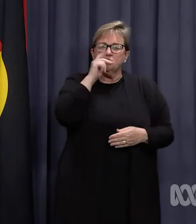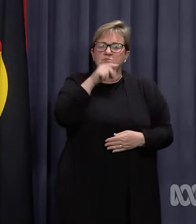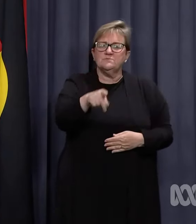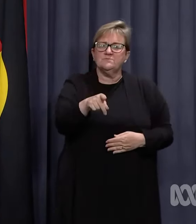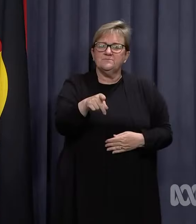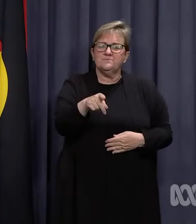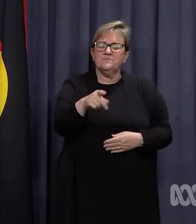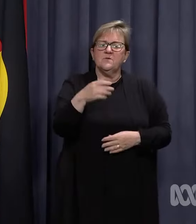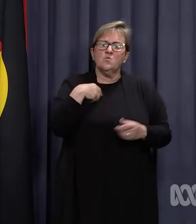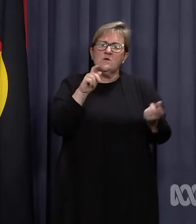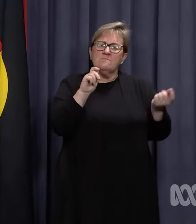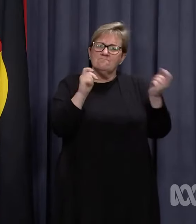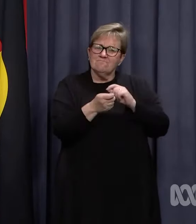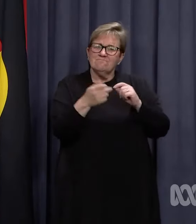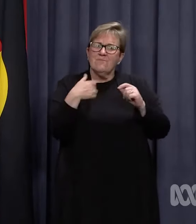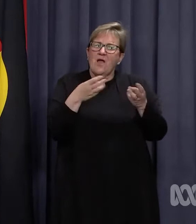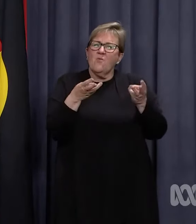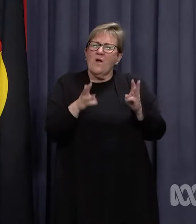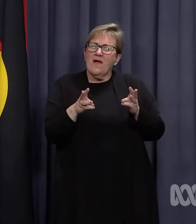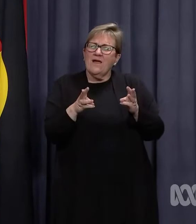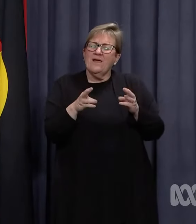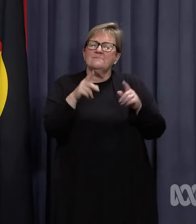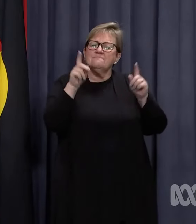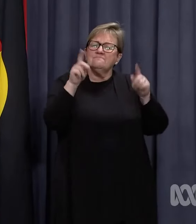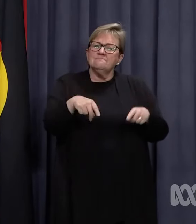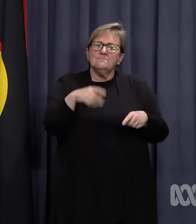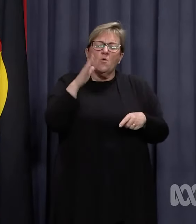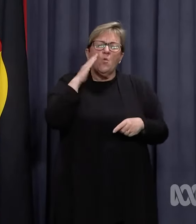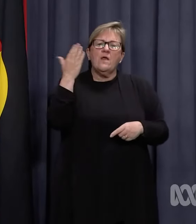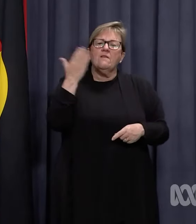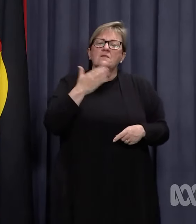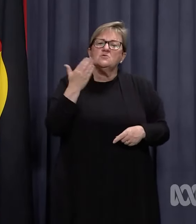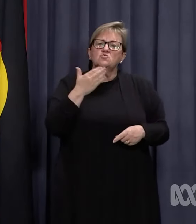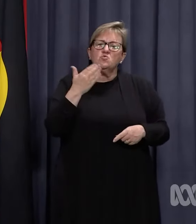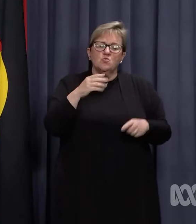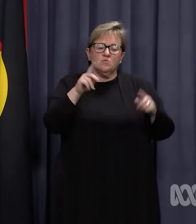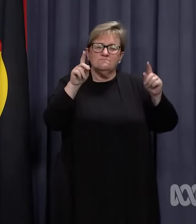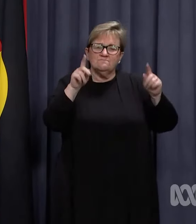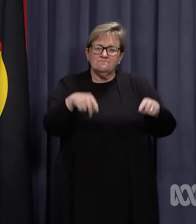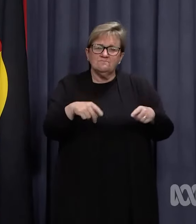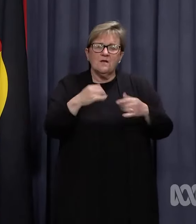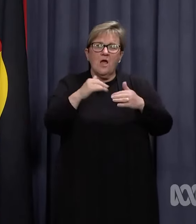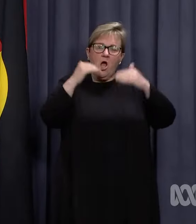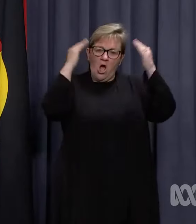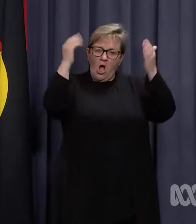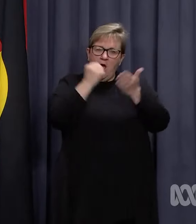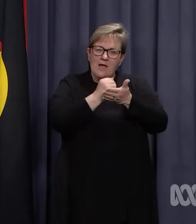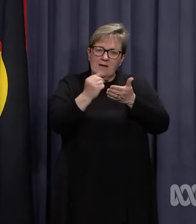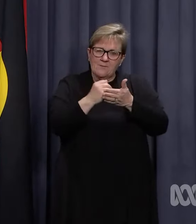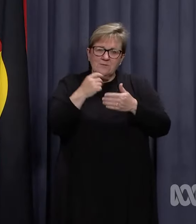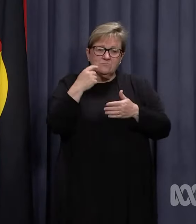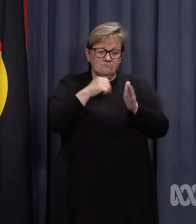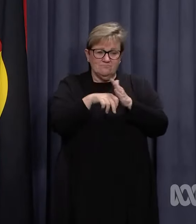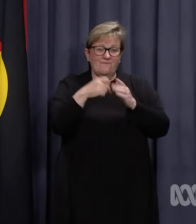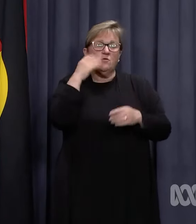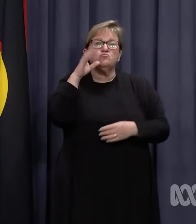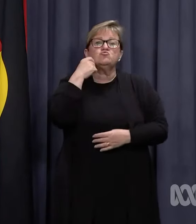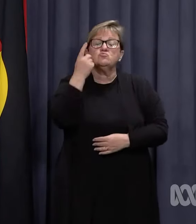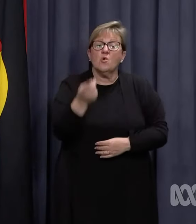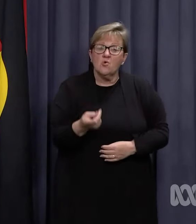We've adjusted our approach that will be implemented when the schools enter very high case settings tomorrow.